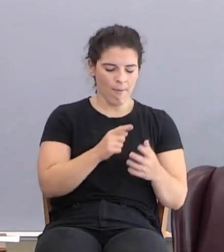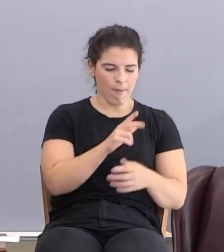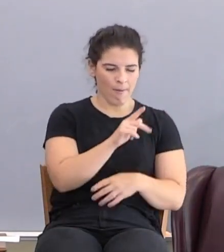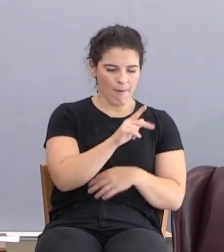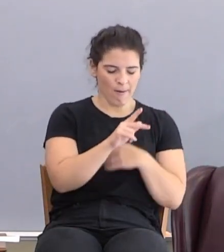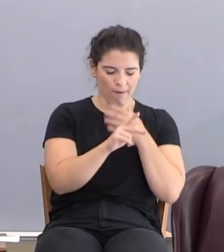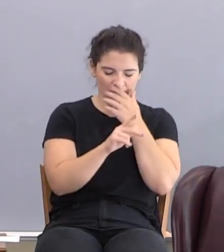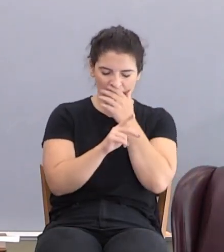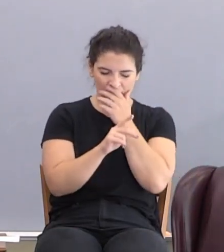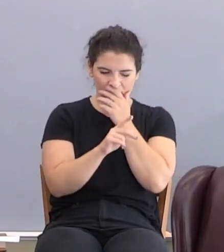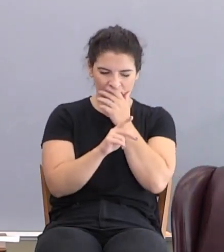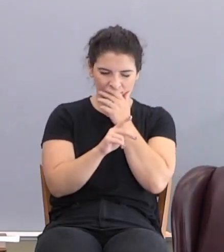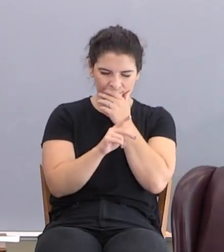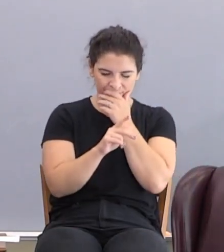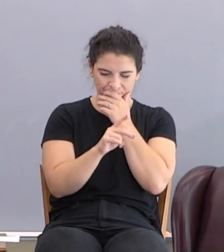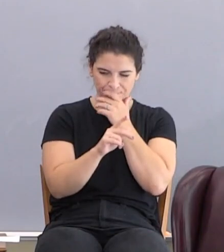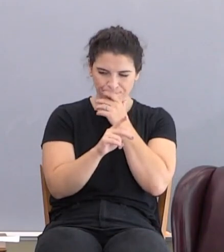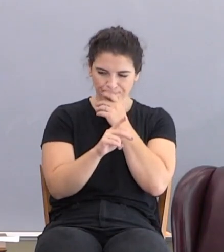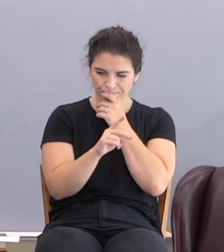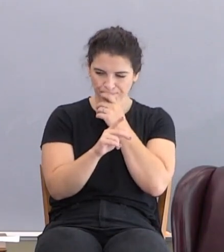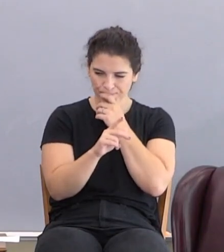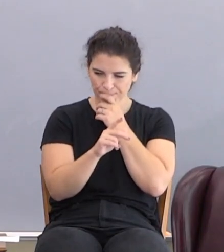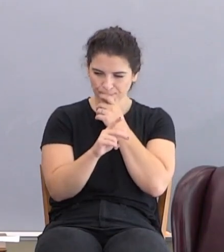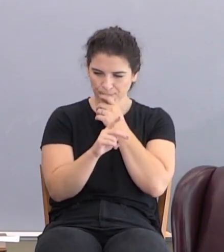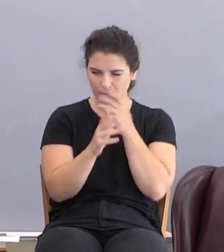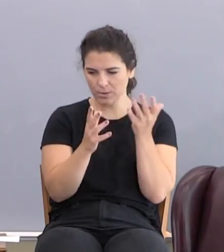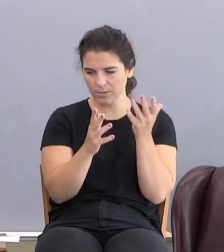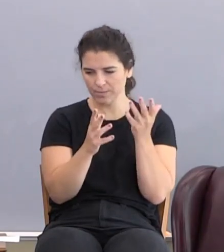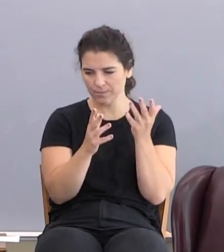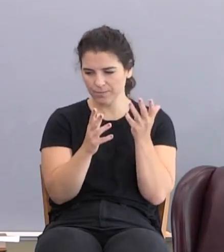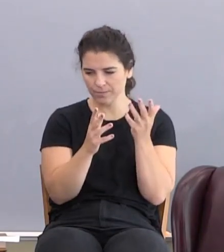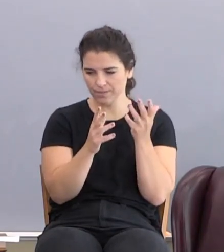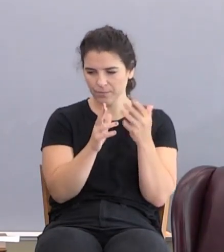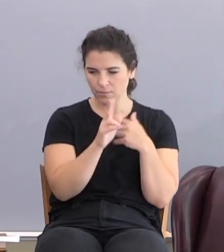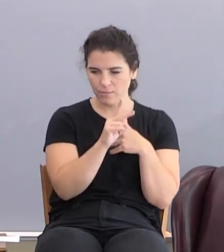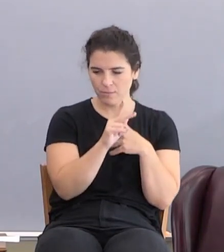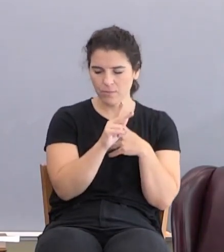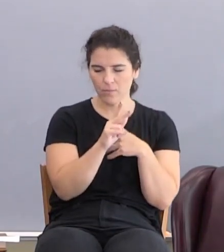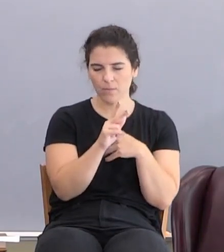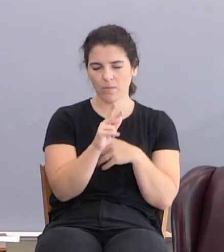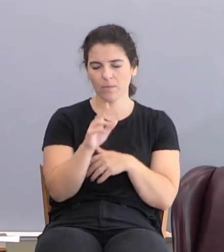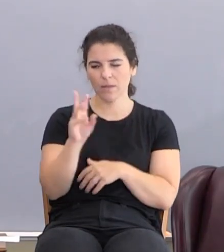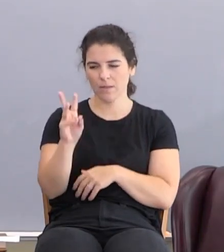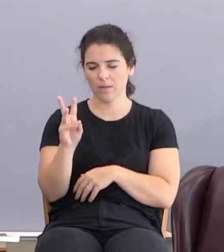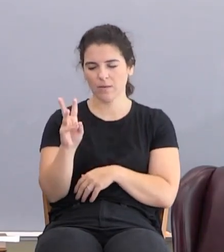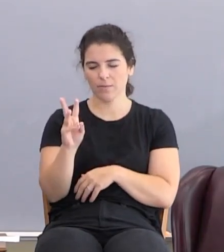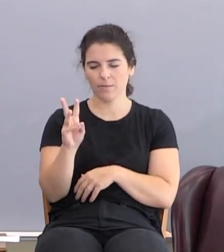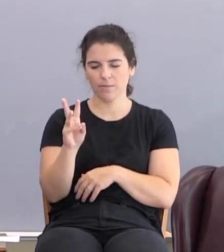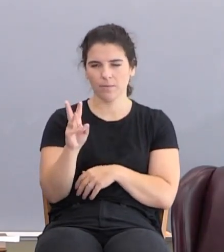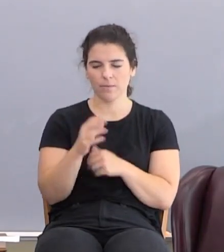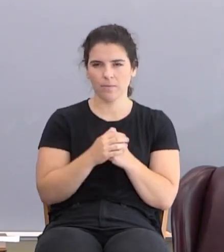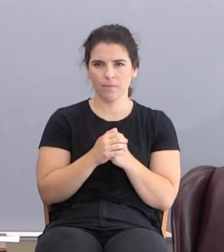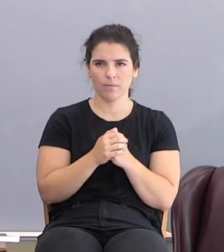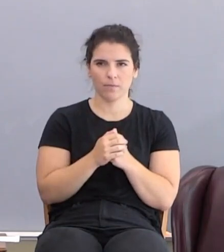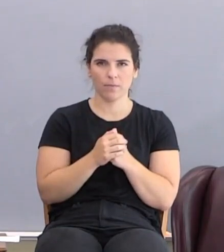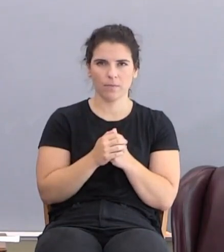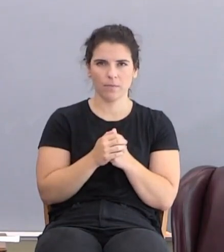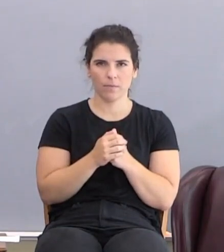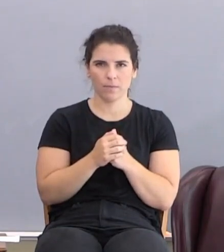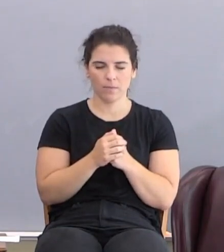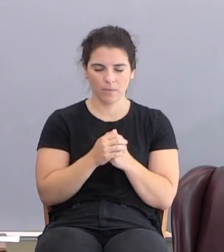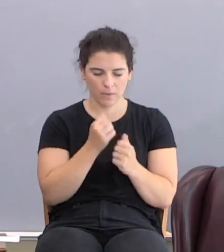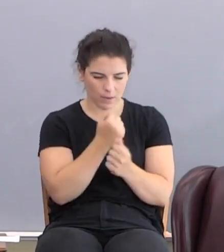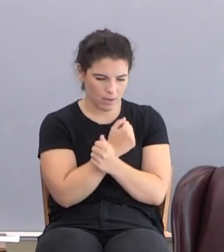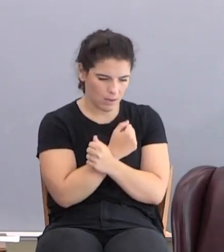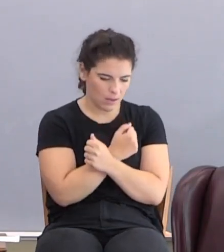well, just take a couple of, verse number 6. They love the